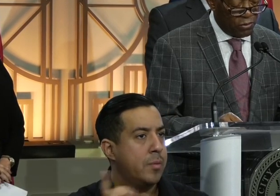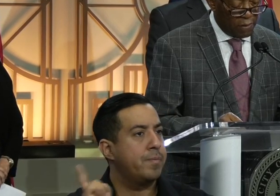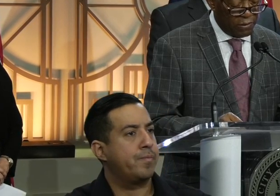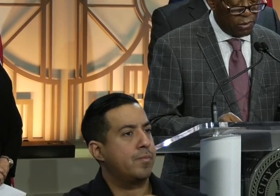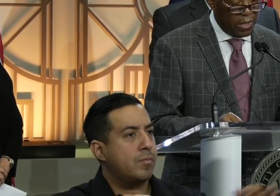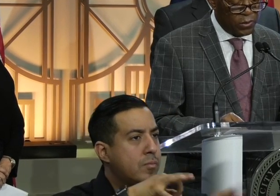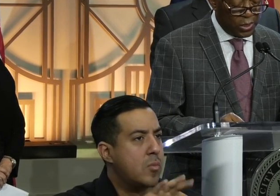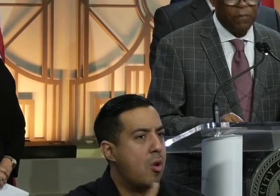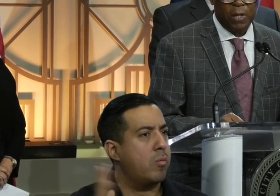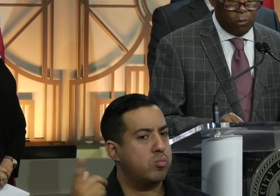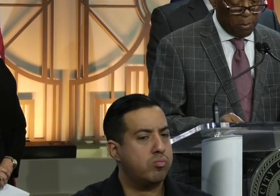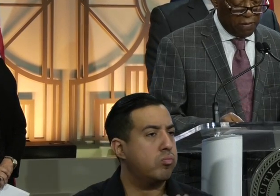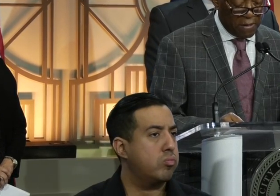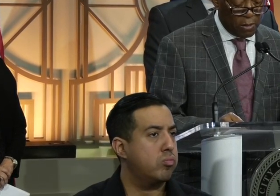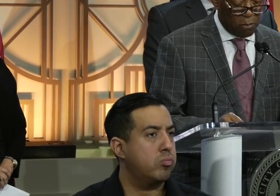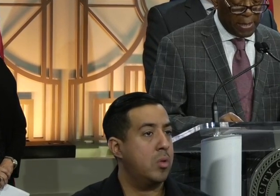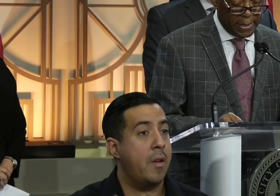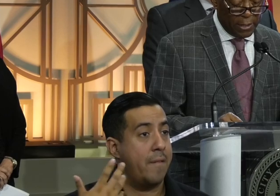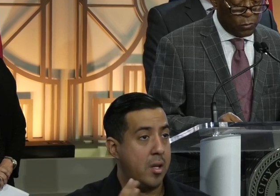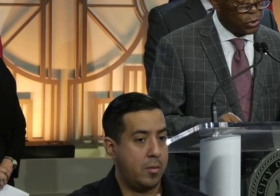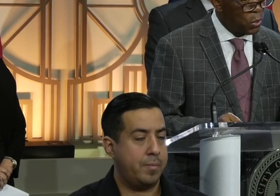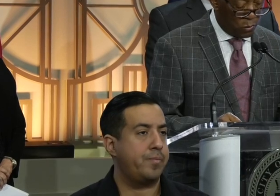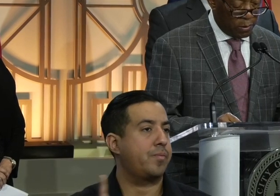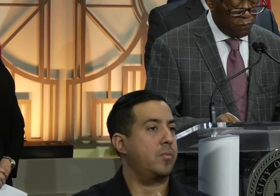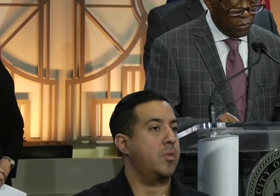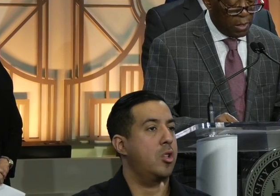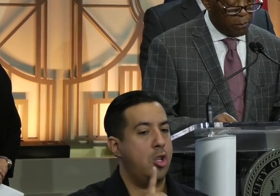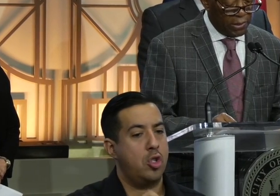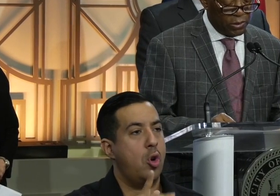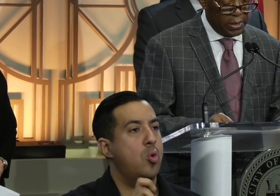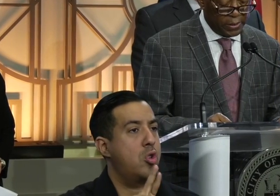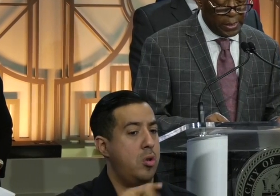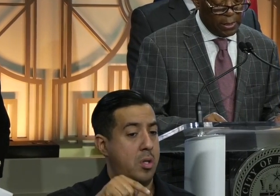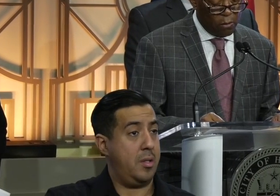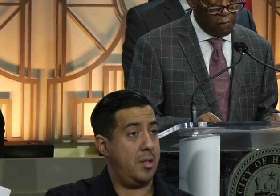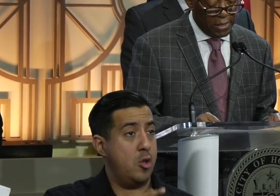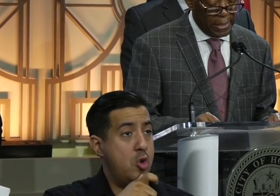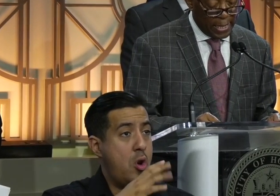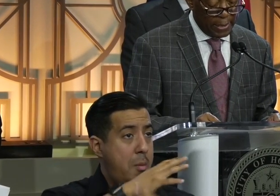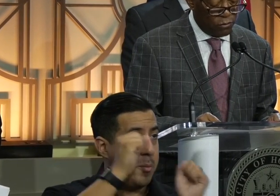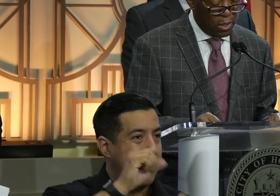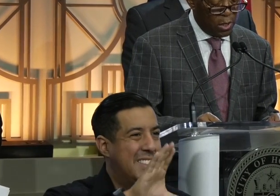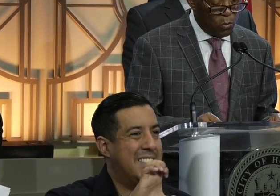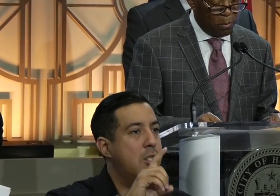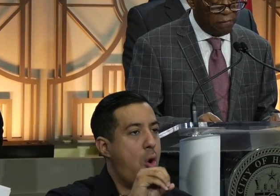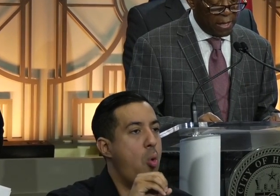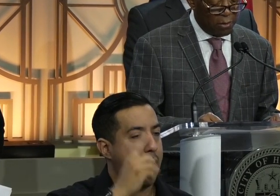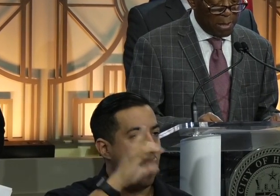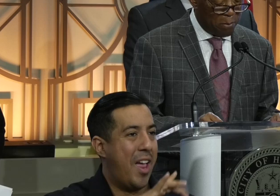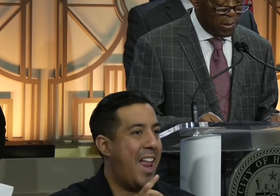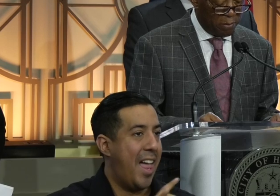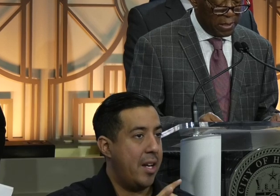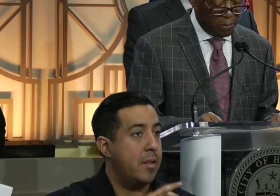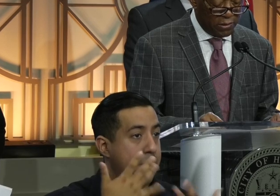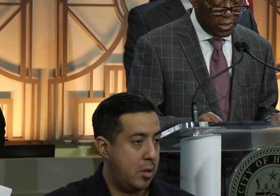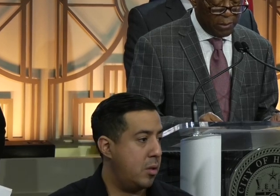about these efforts. Cynthia will be followed by Daniel Stoker, President and CEO of the Alliance, who will be followed